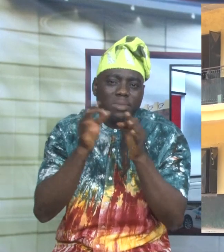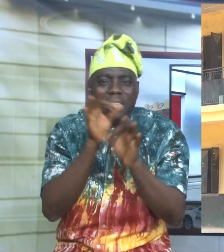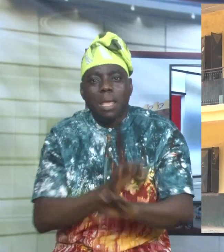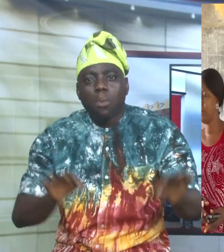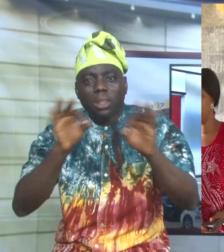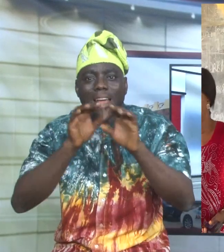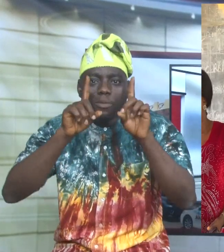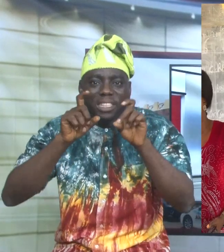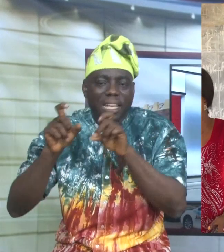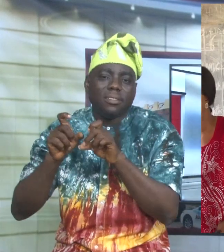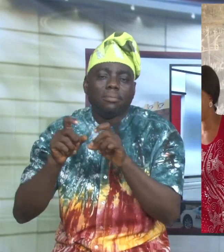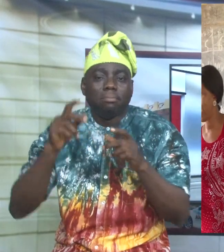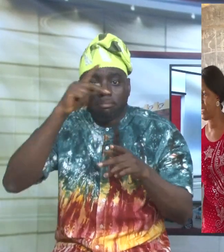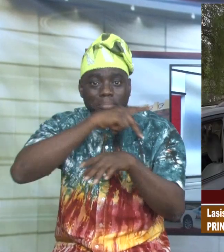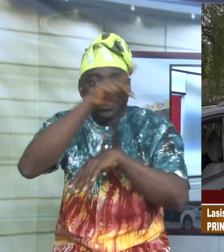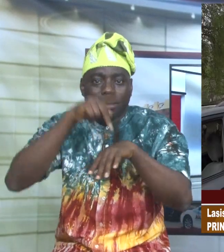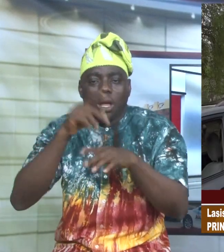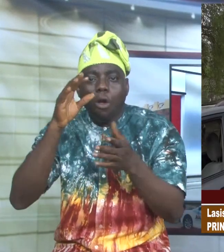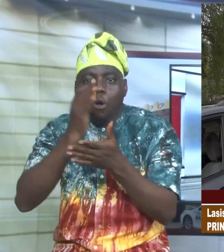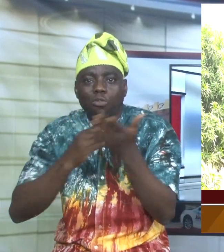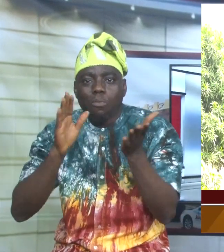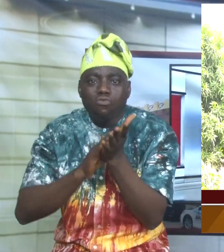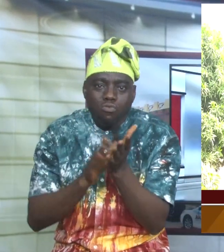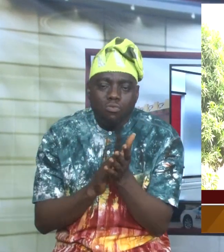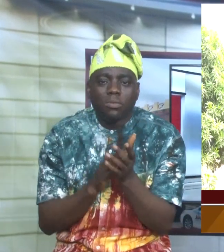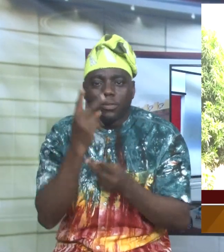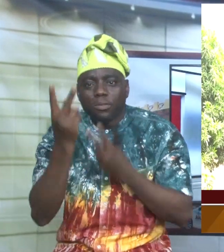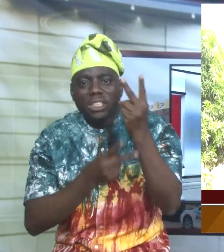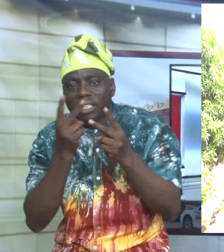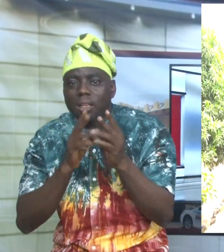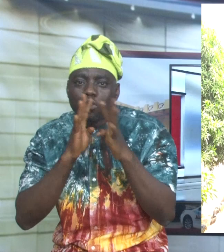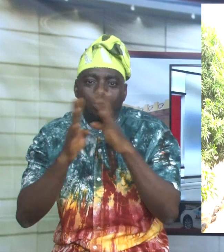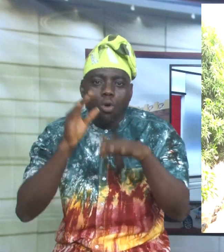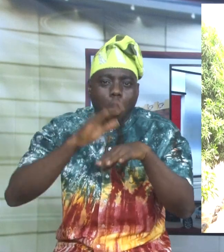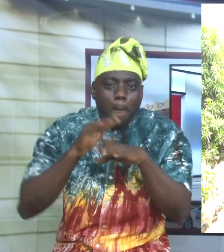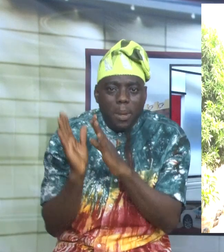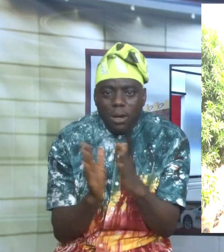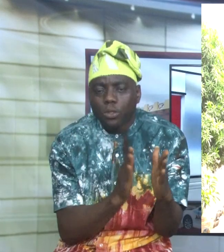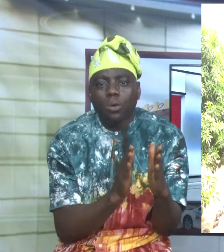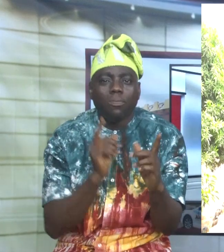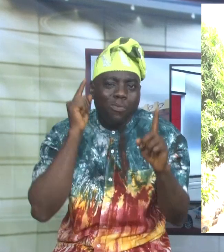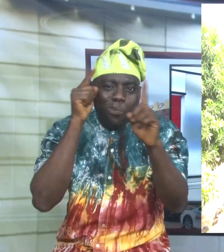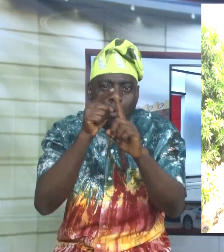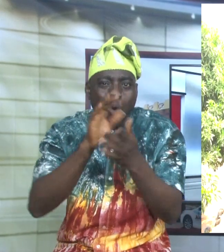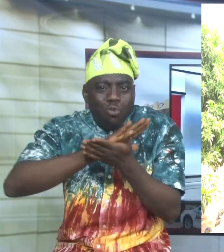test. Principals of some of the schools visited spoke on preparations towards smooth running of